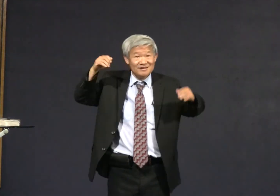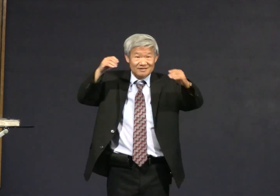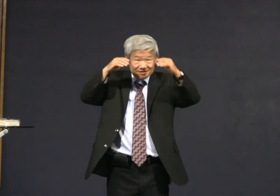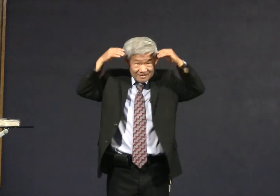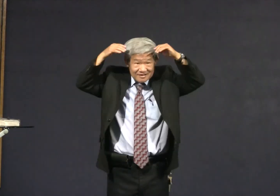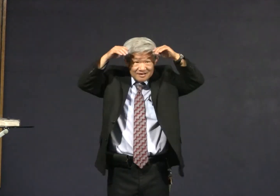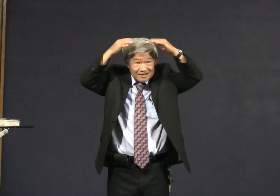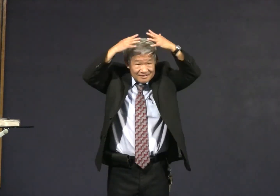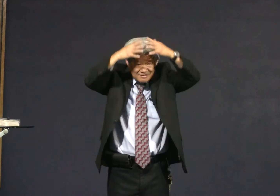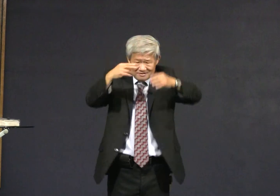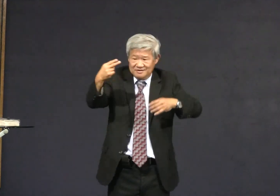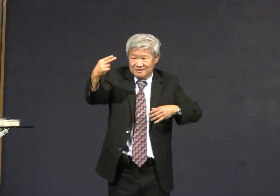straw hat